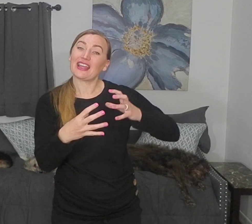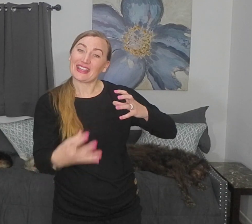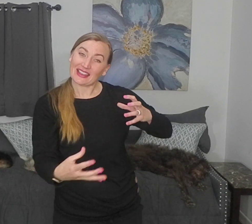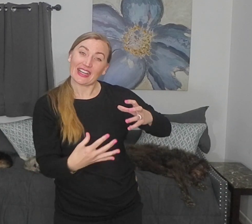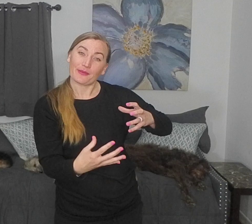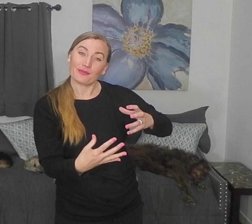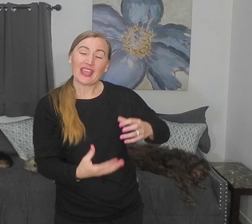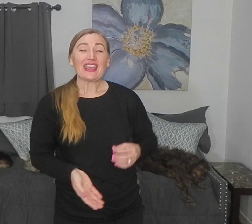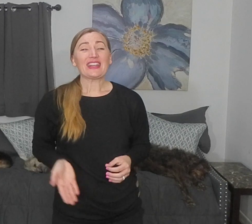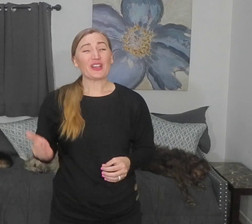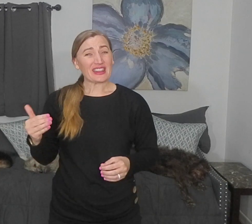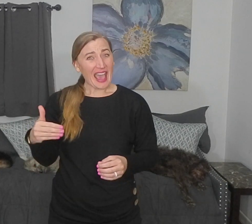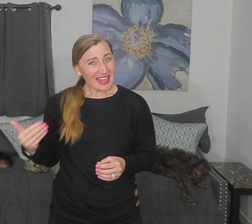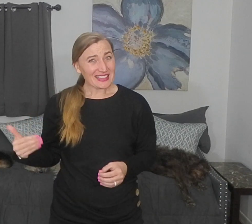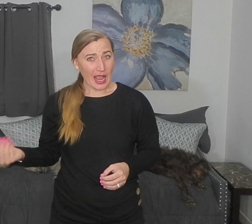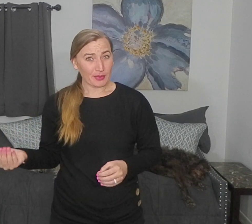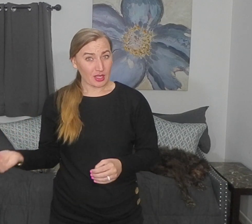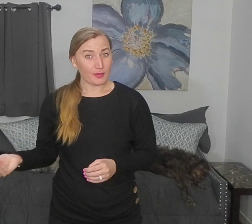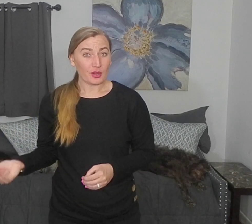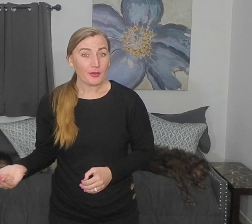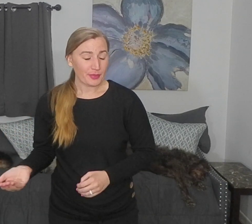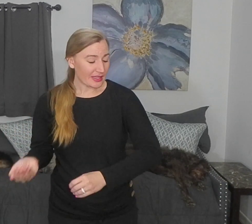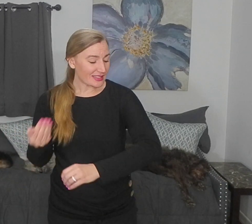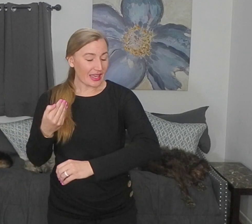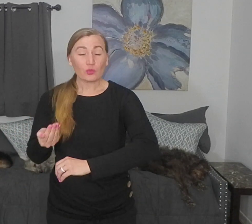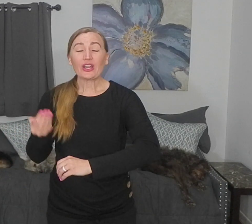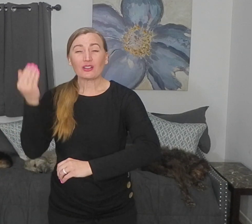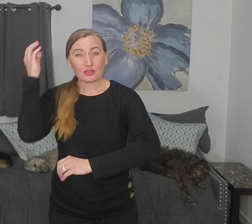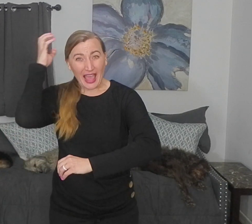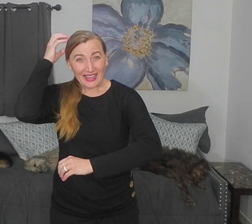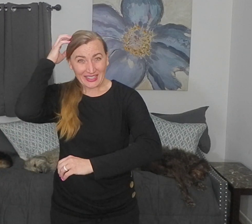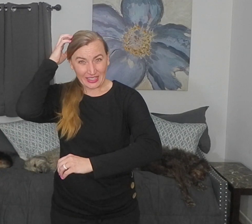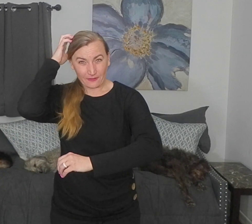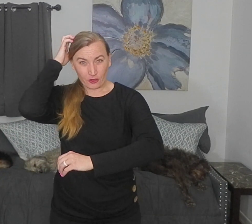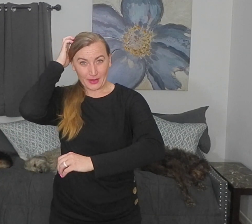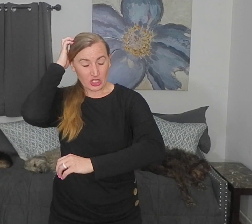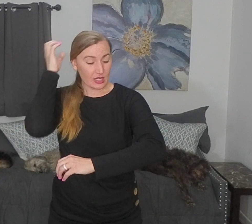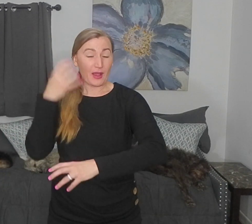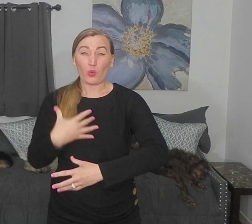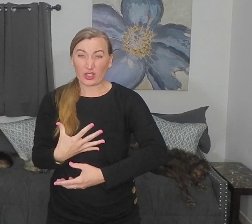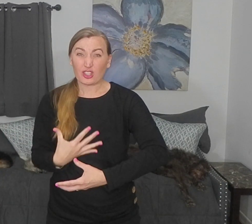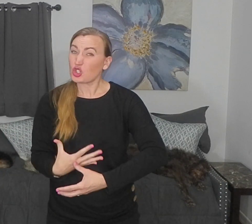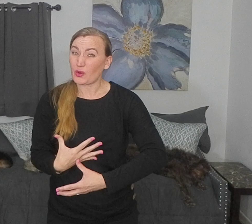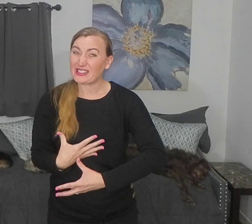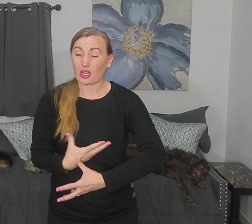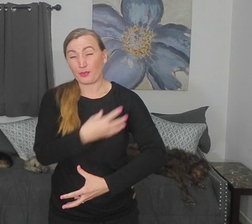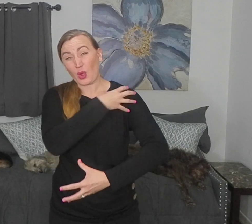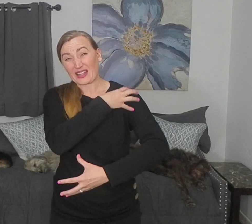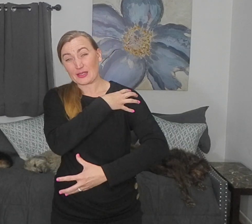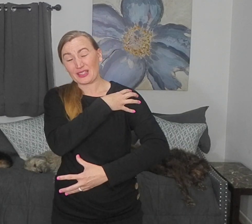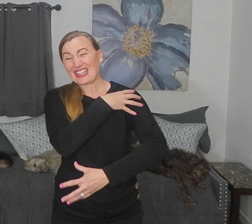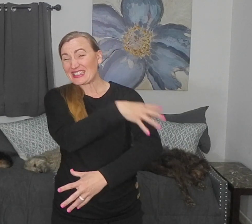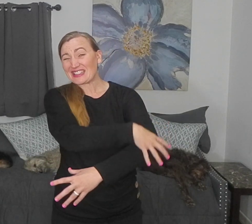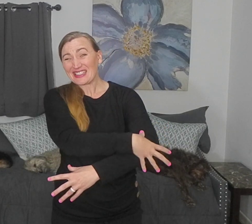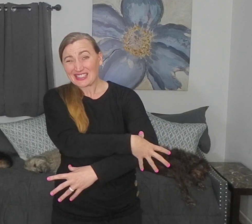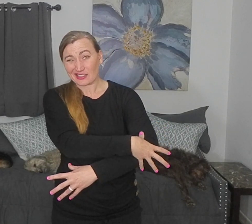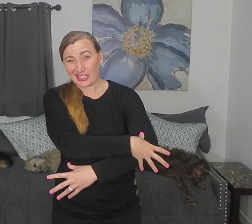lengthening. Now that is applicable because then we are lacking the information about where the joints are proximally and distally,